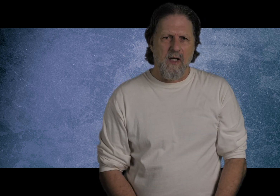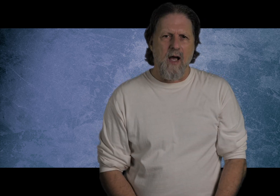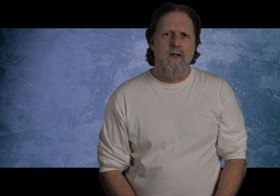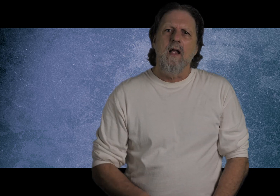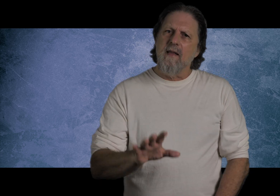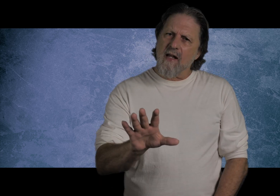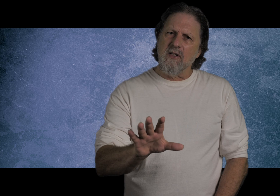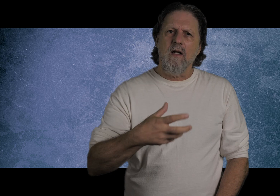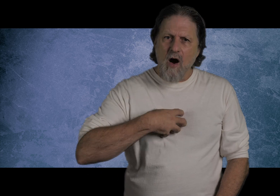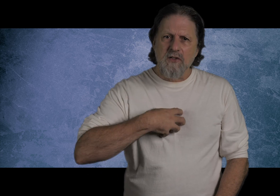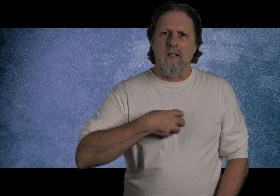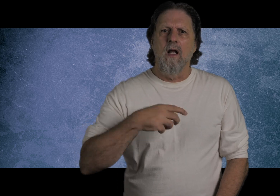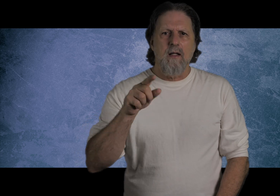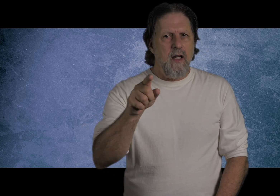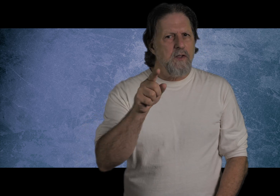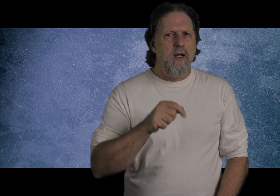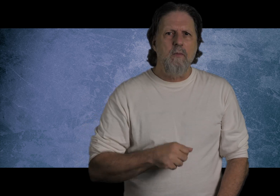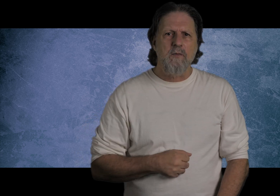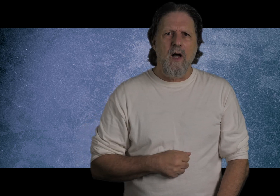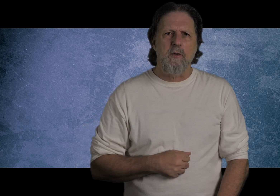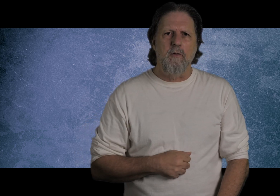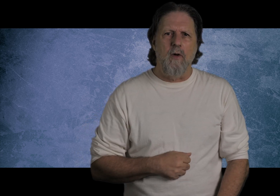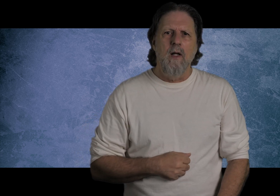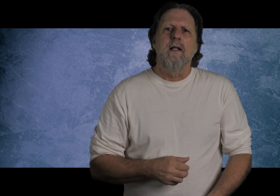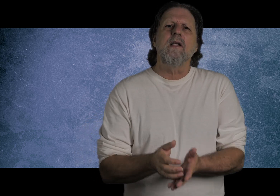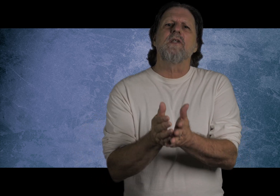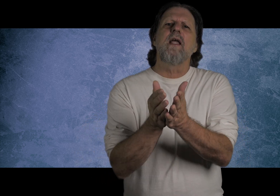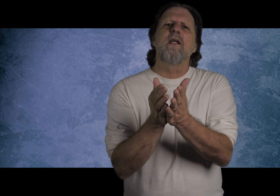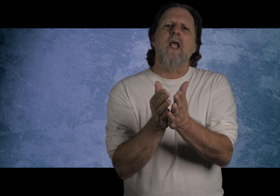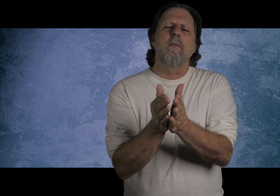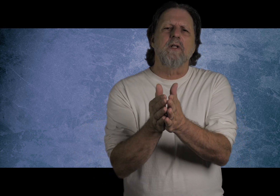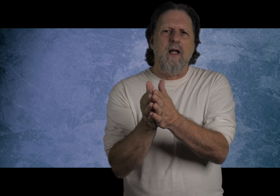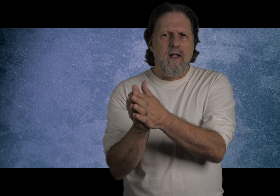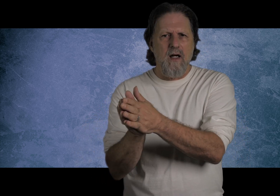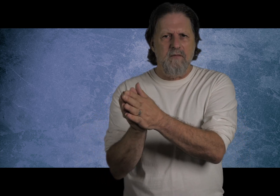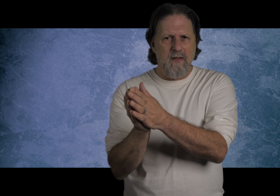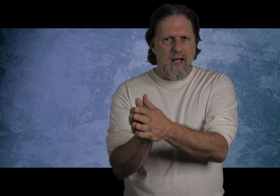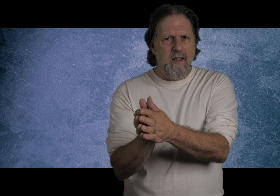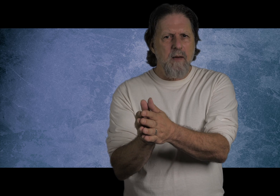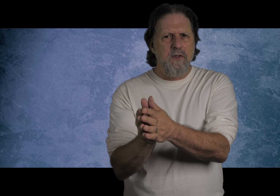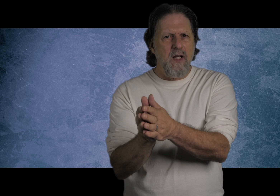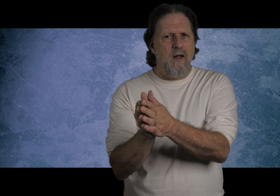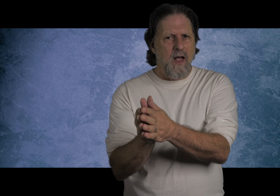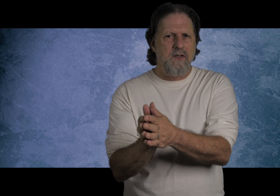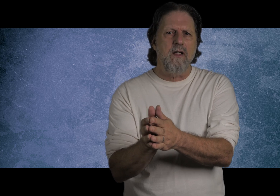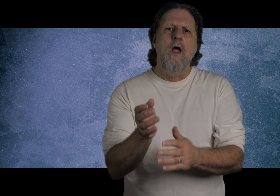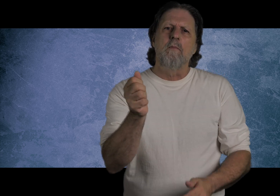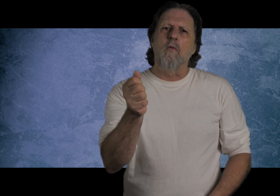account? That sin, our sin, that He has become responsible for. Let's say He's able to take care of 99% of that sin, but